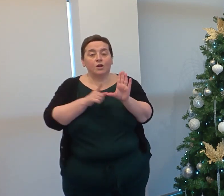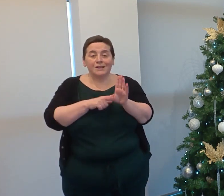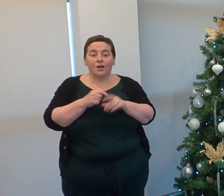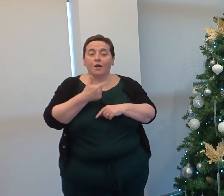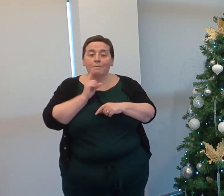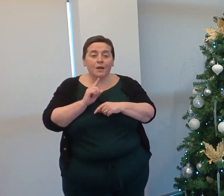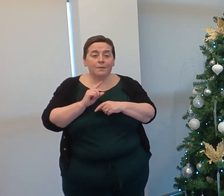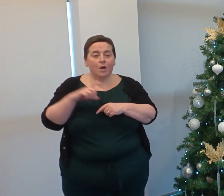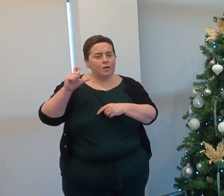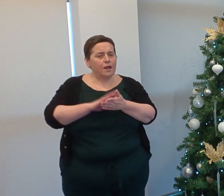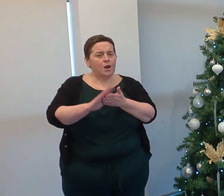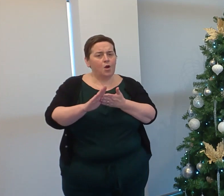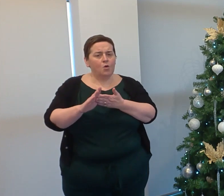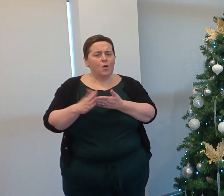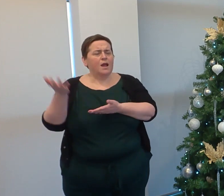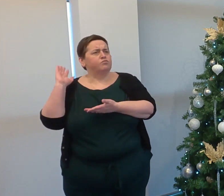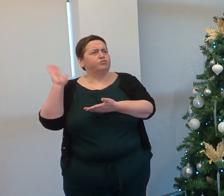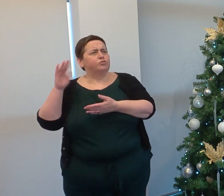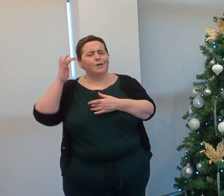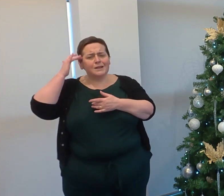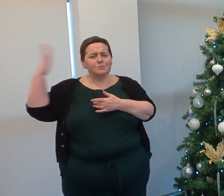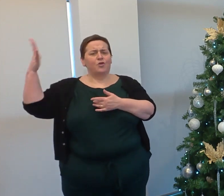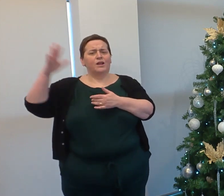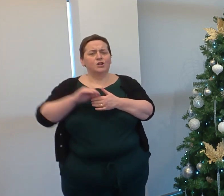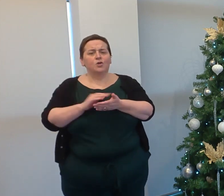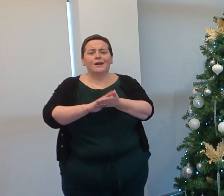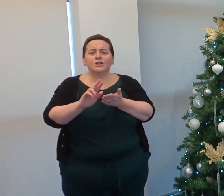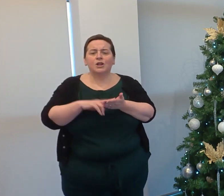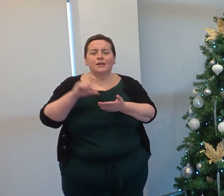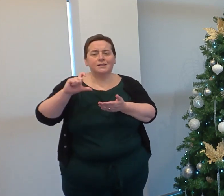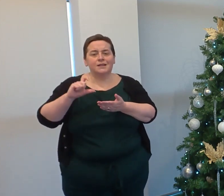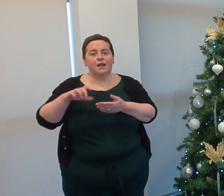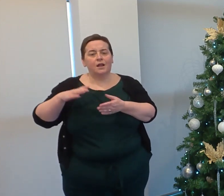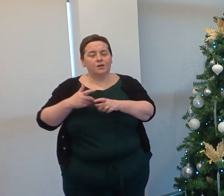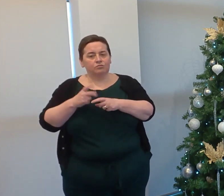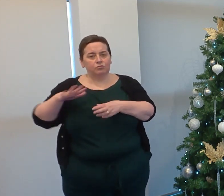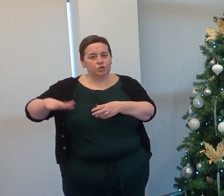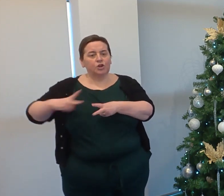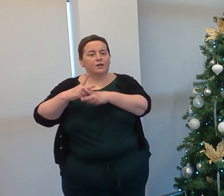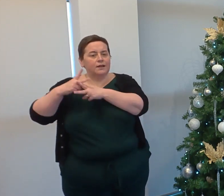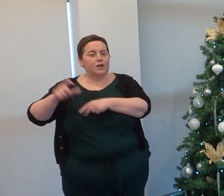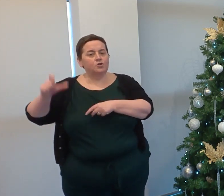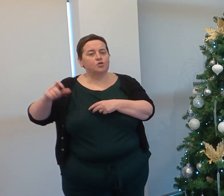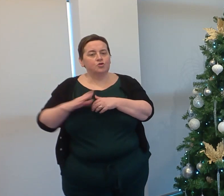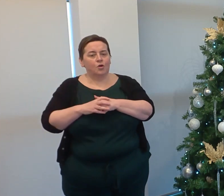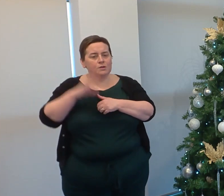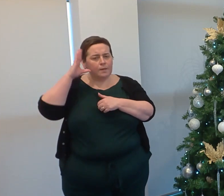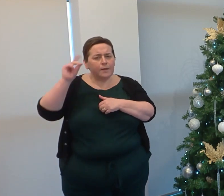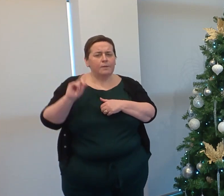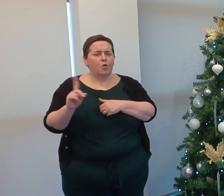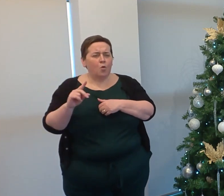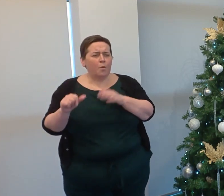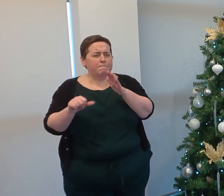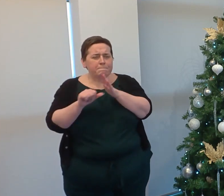Howie, delivered an inspiring talk to our HNC childcare students, highlighting the important part they will play within the early years